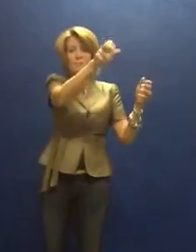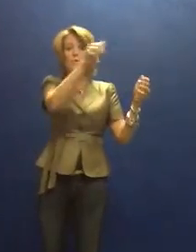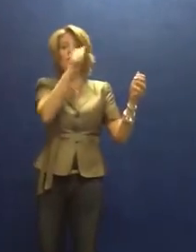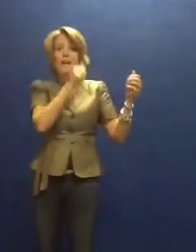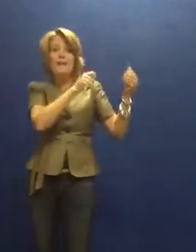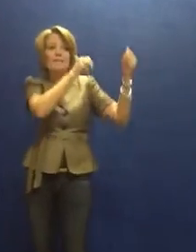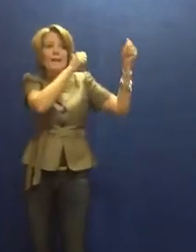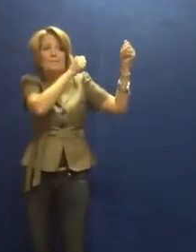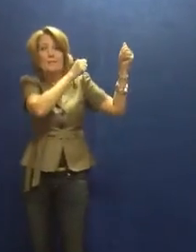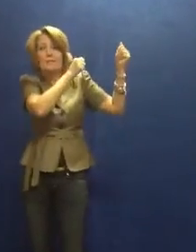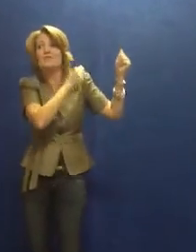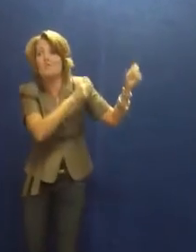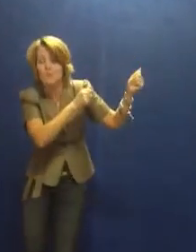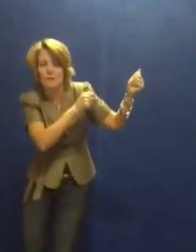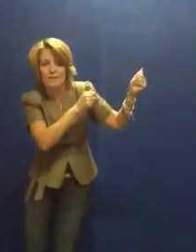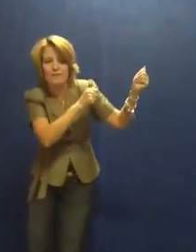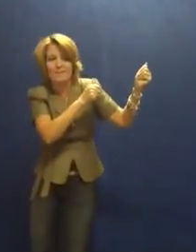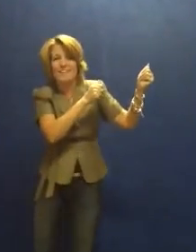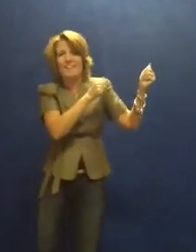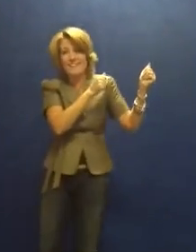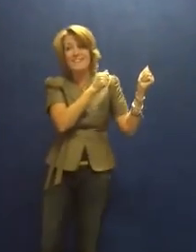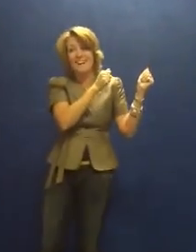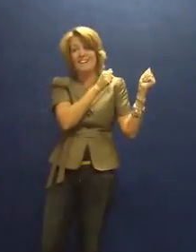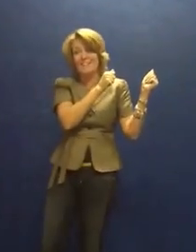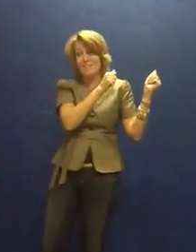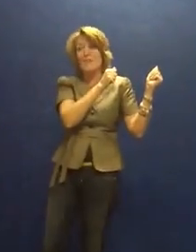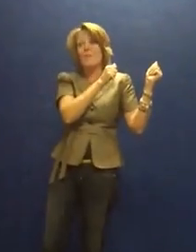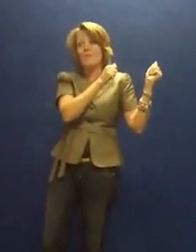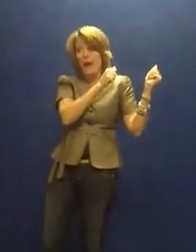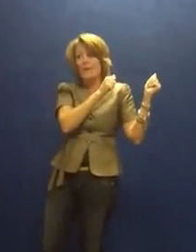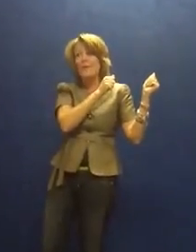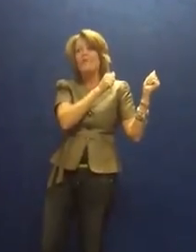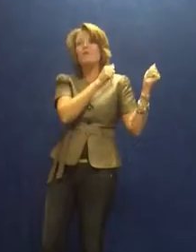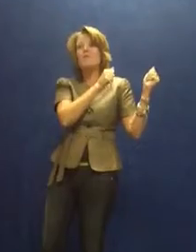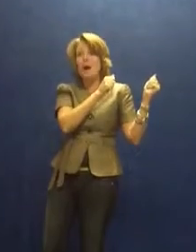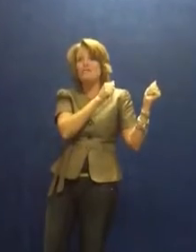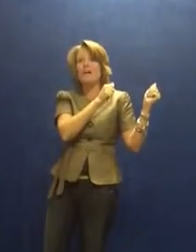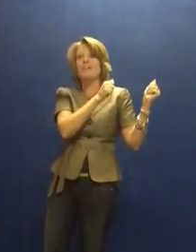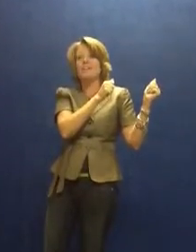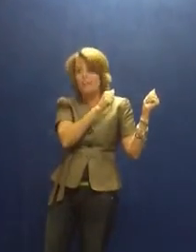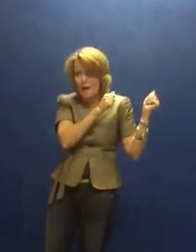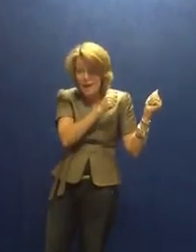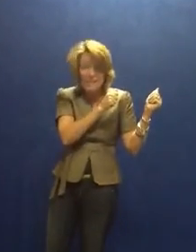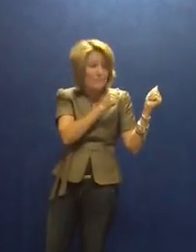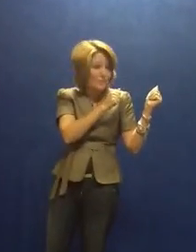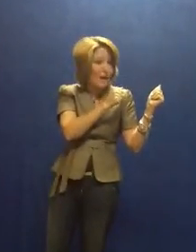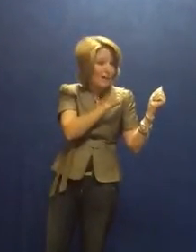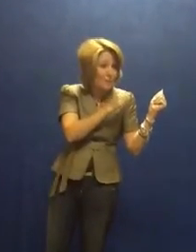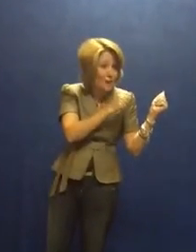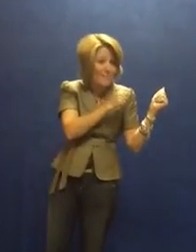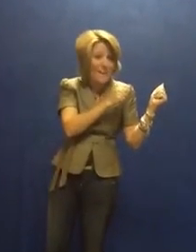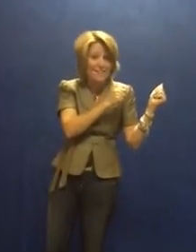pulled it out of the cabinet and showed her uncle. He chuckled. He goes, Wow, you modified it a lot! There's a lot of cross-outs!